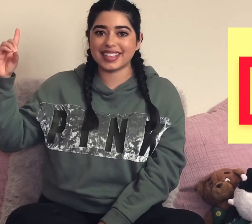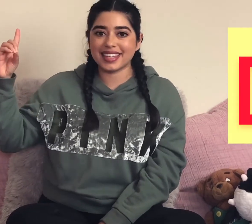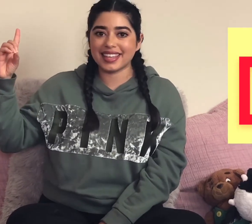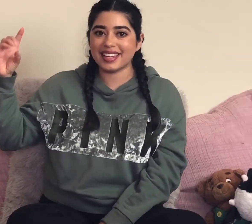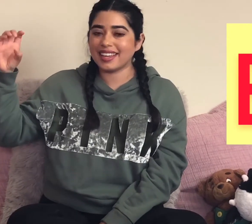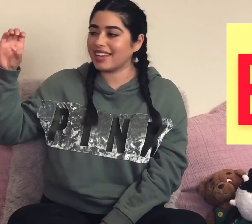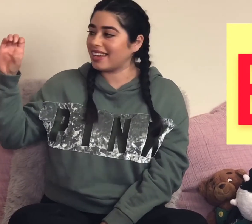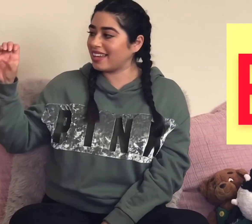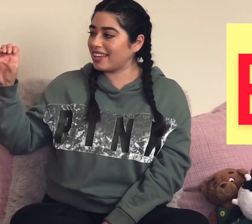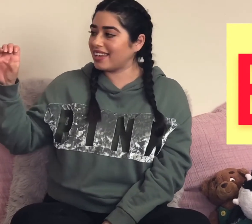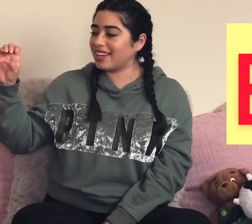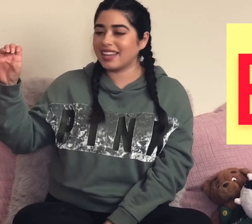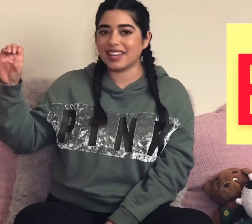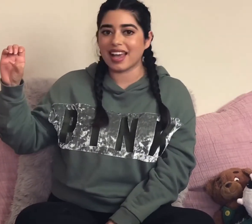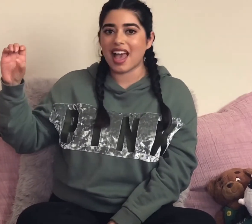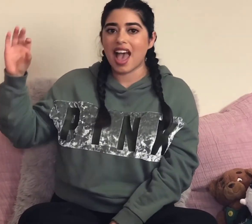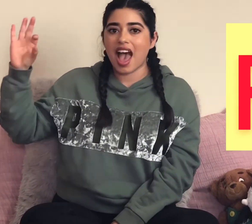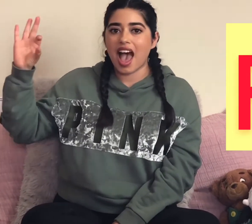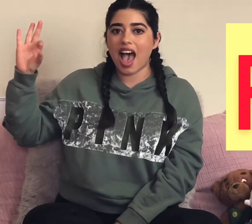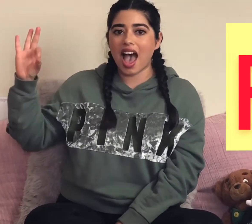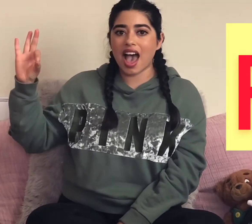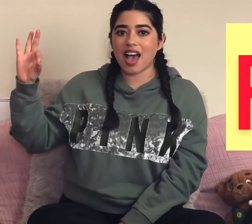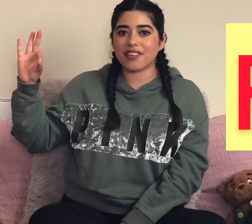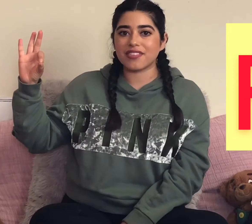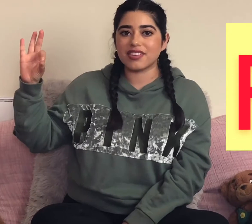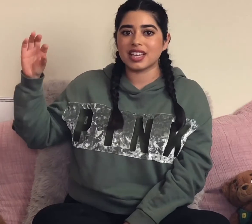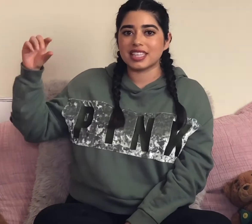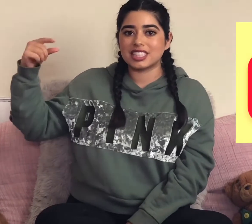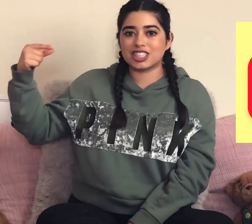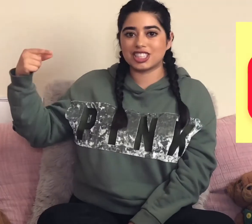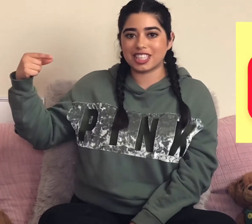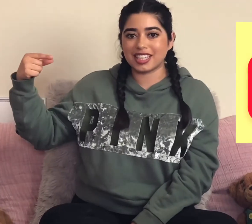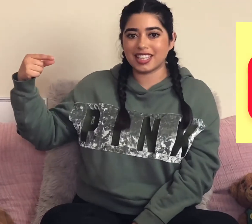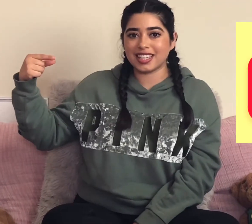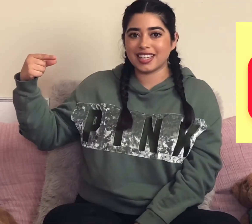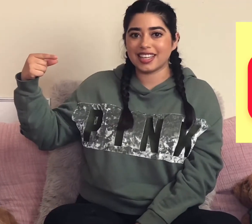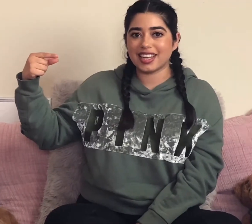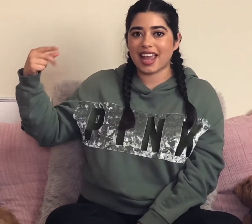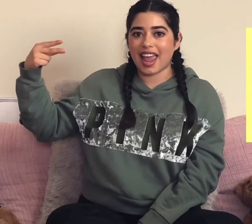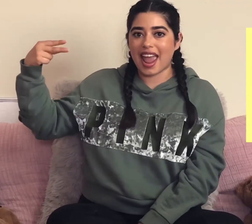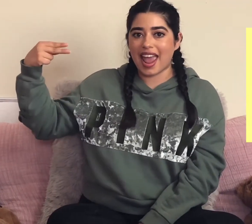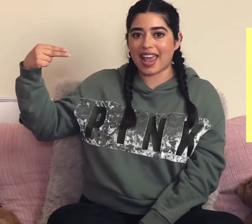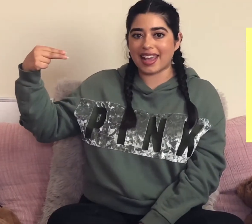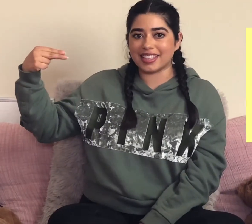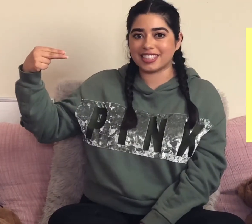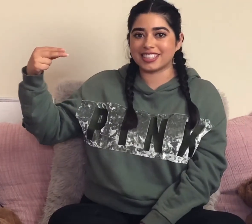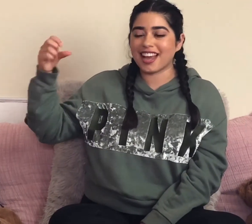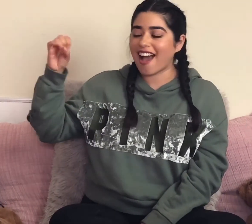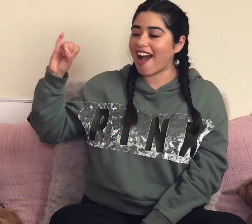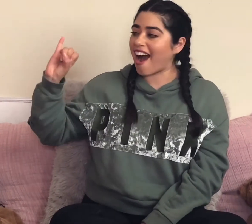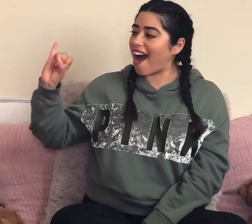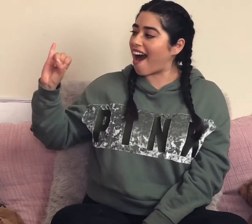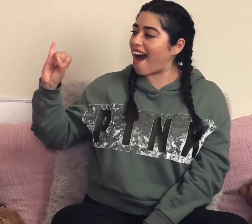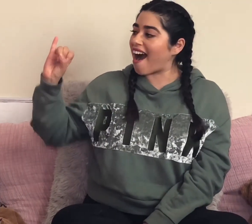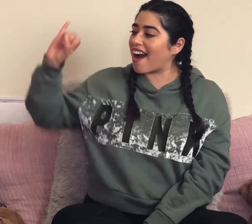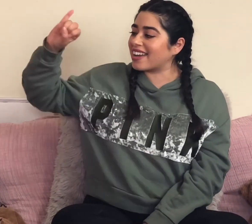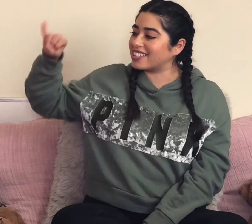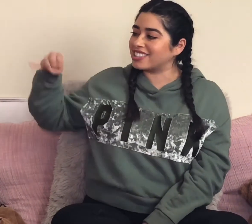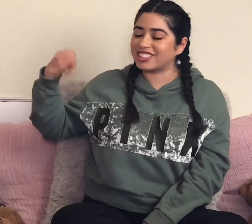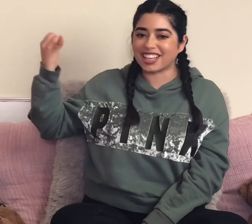E F G H I J